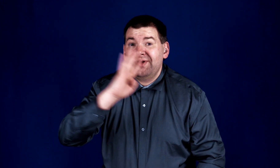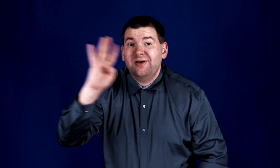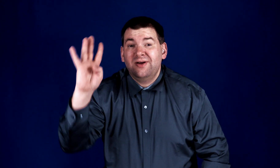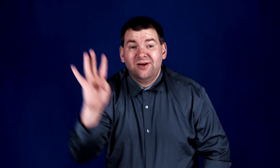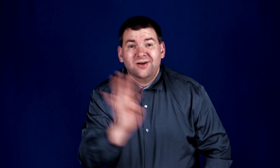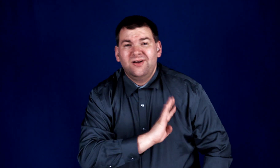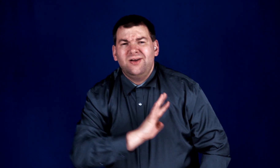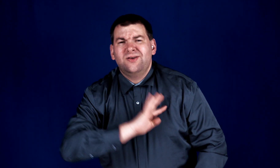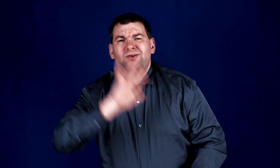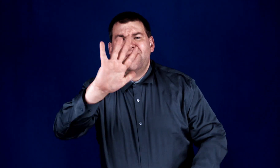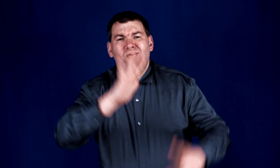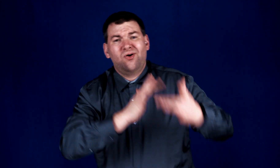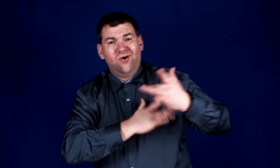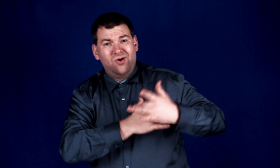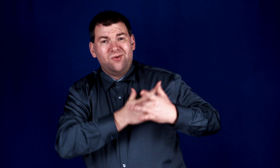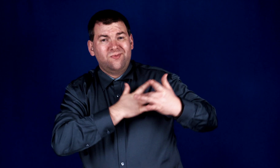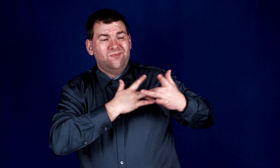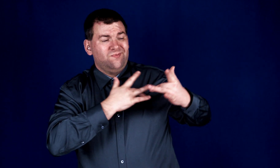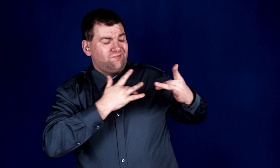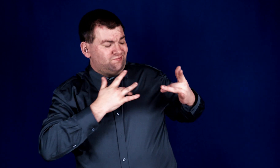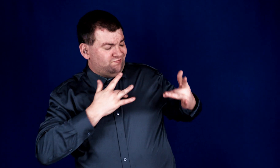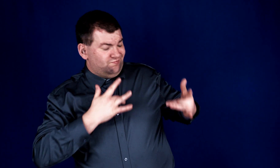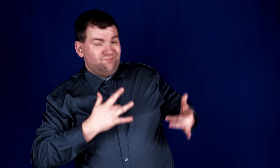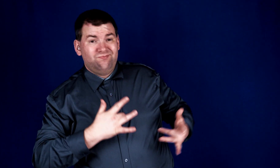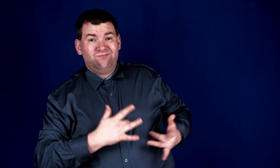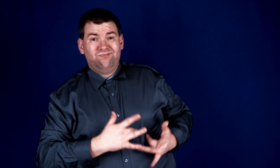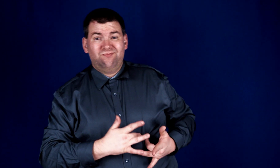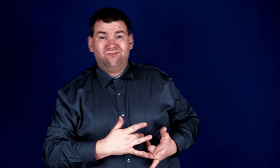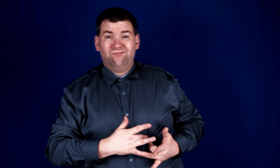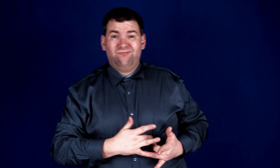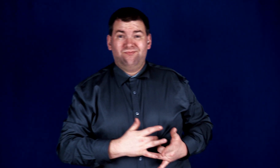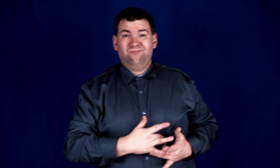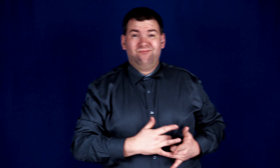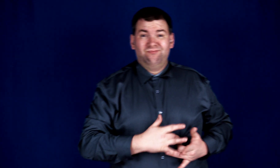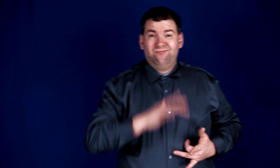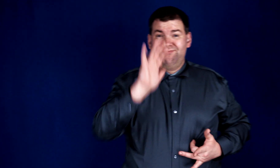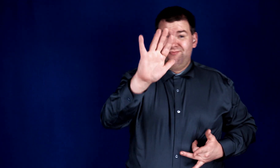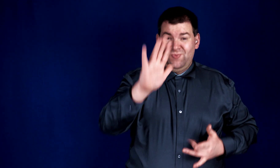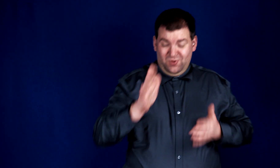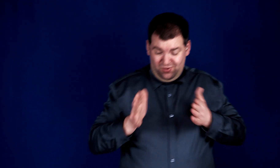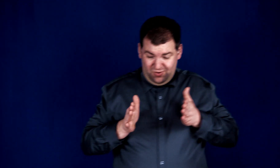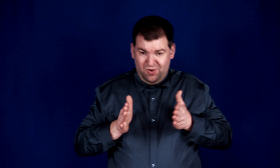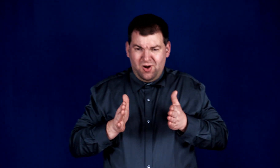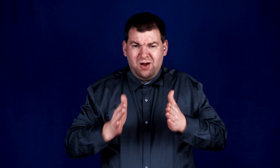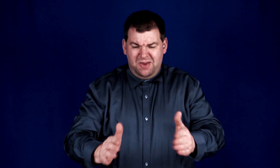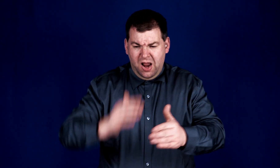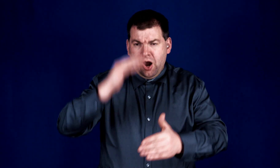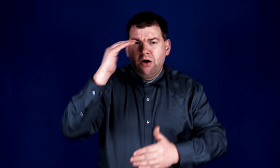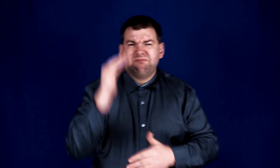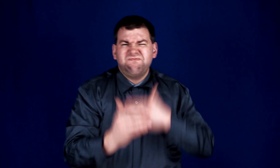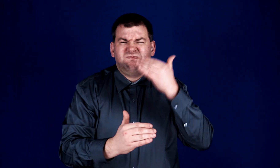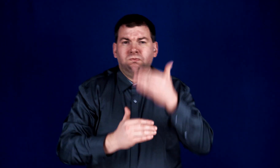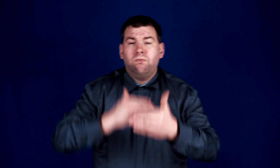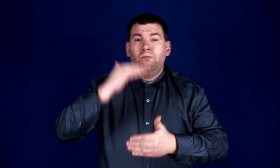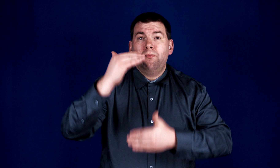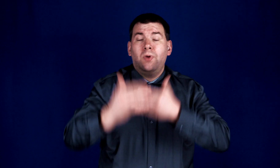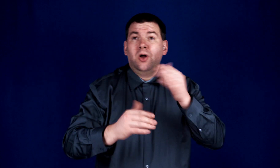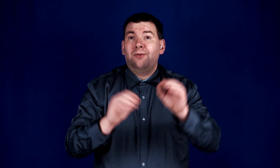in your heart Your path becomes as